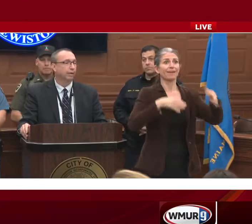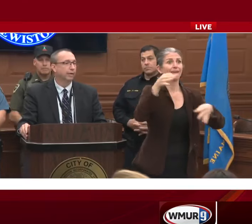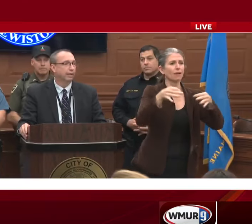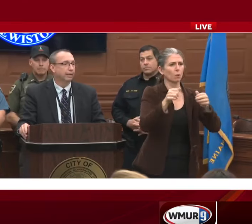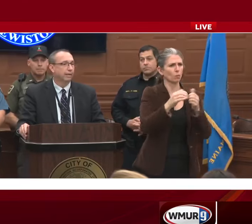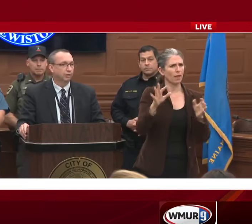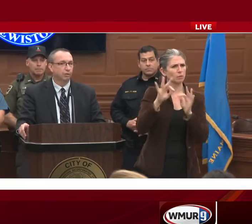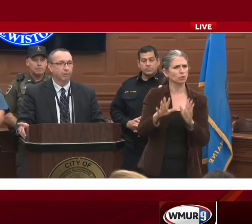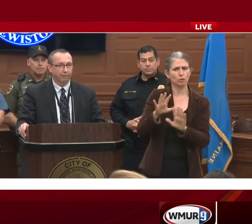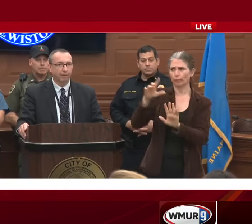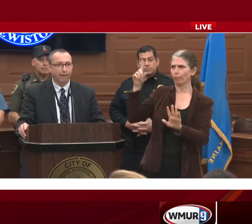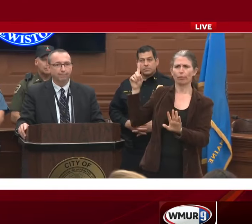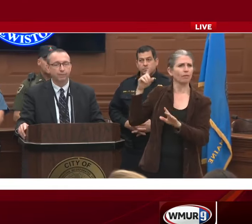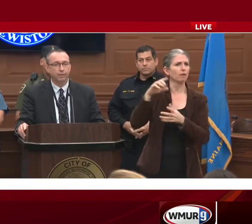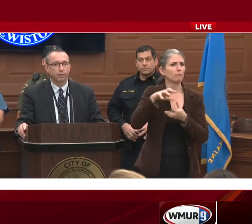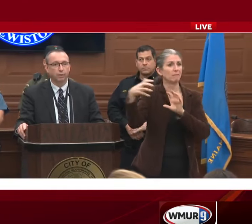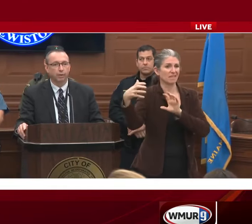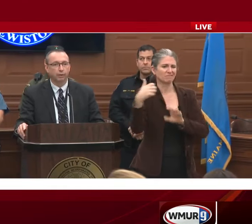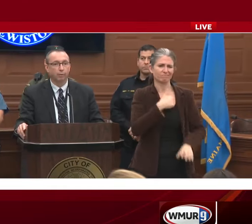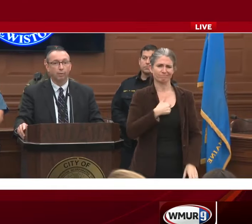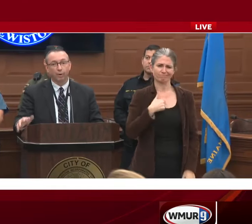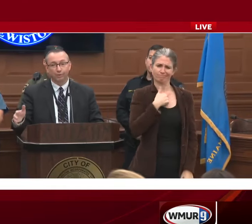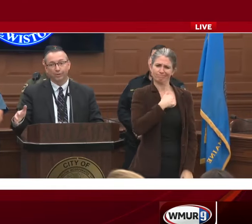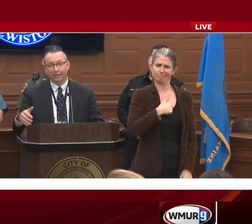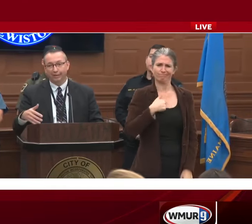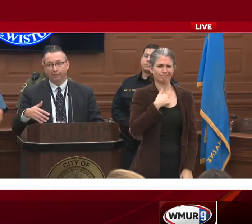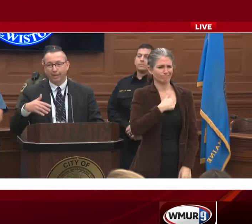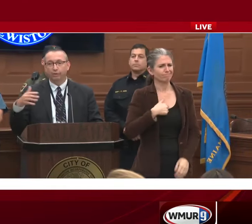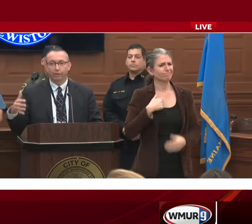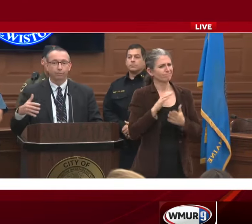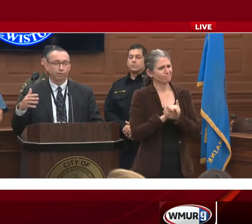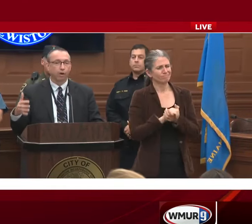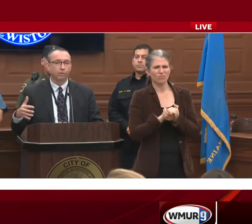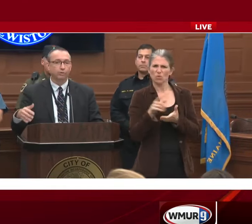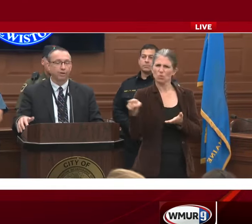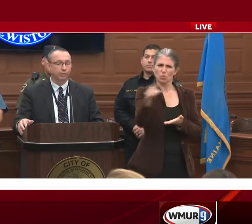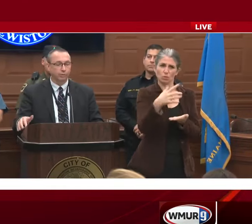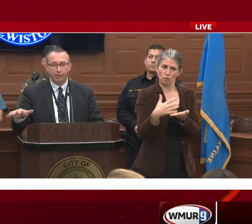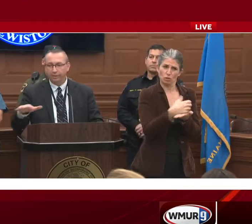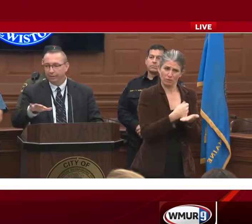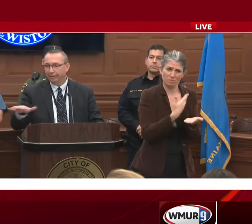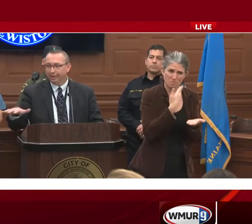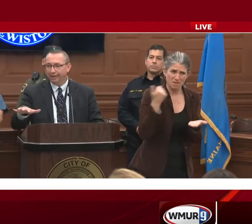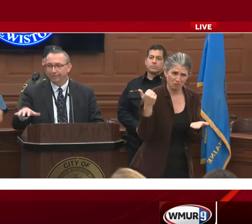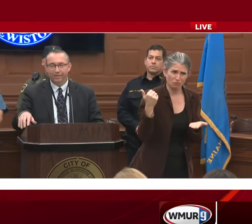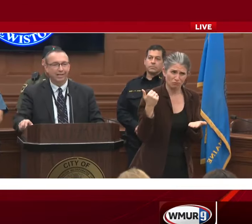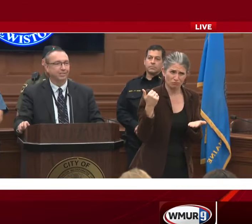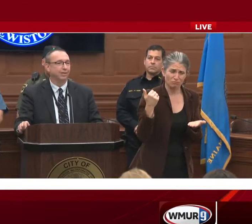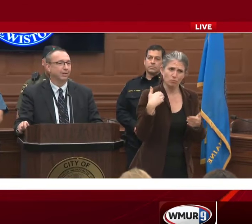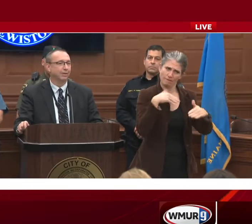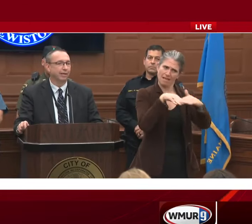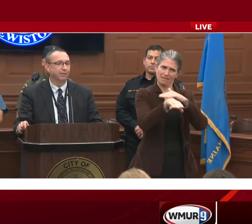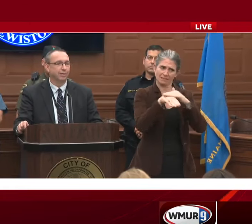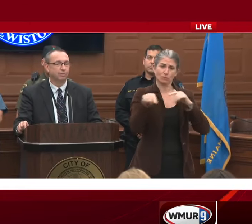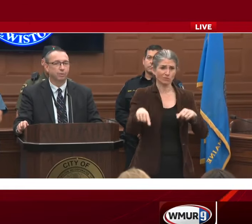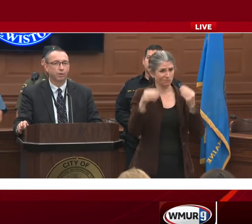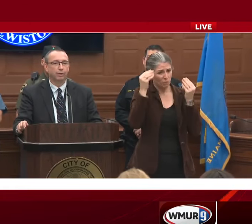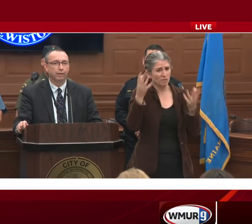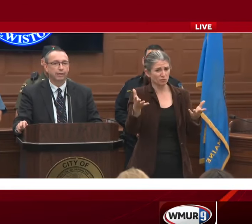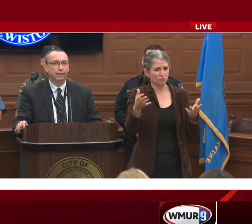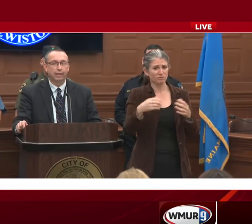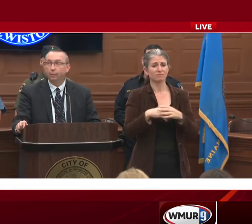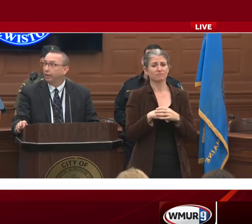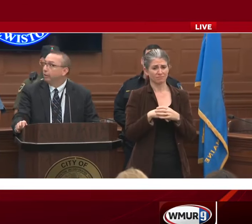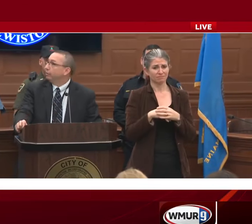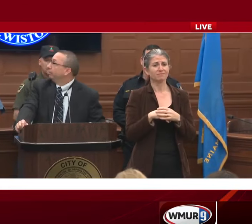doing the work, deserve better than that. So I would also tell you that we're kind of looking for a larger venue as well. The chains here and everything else seems to